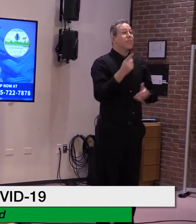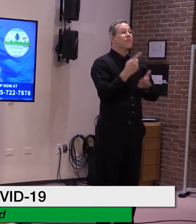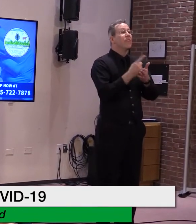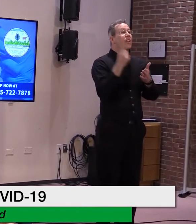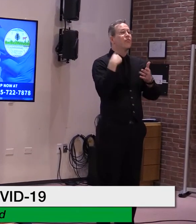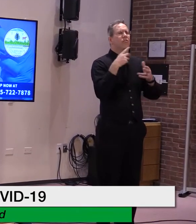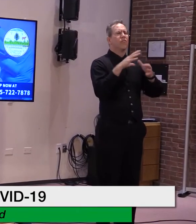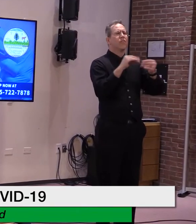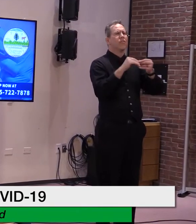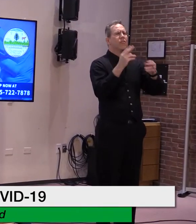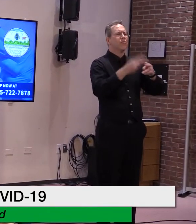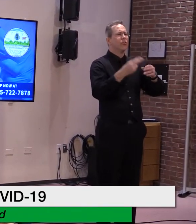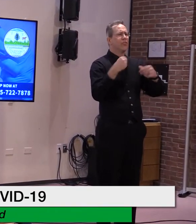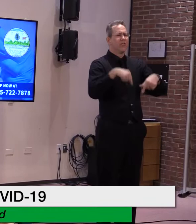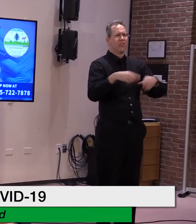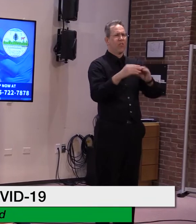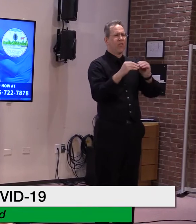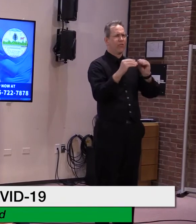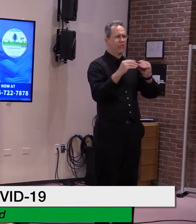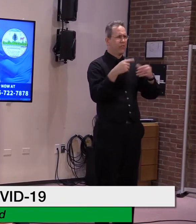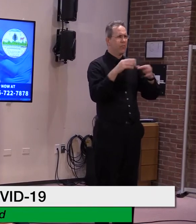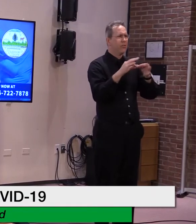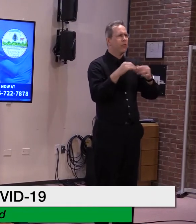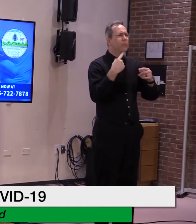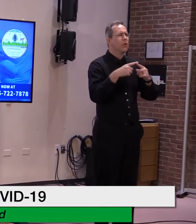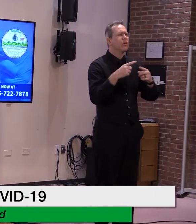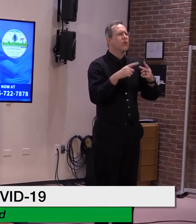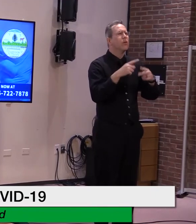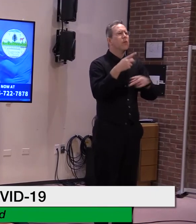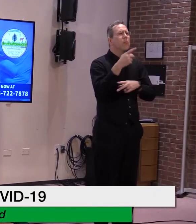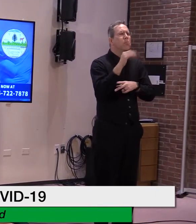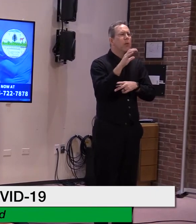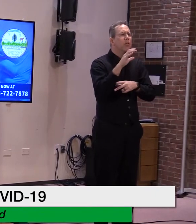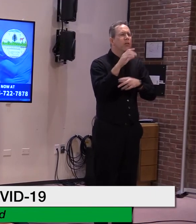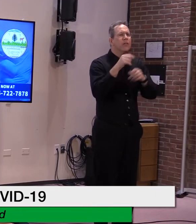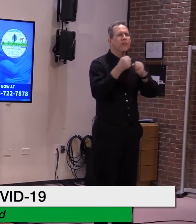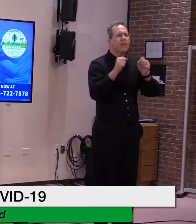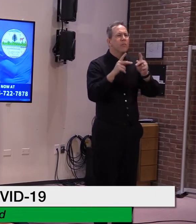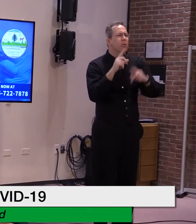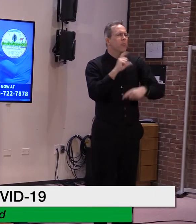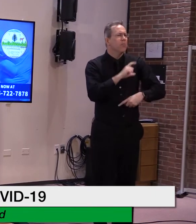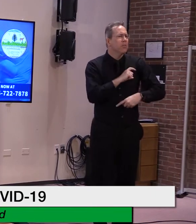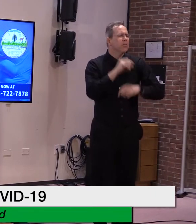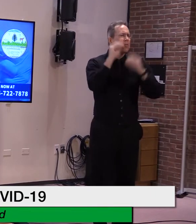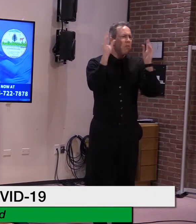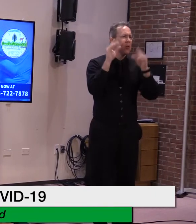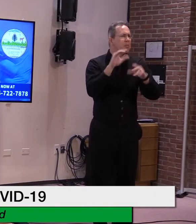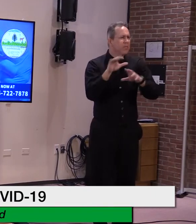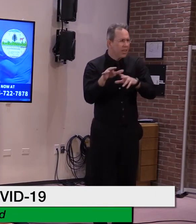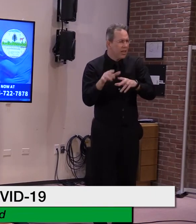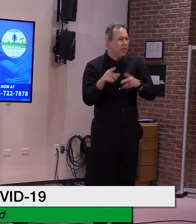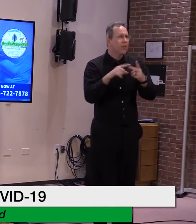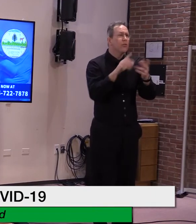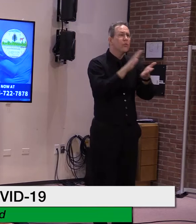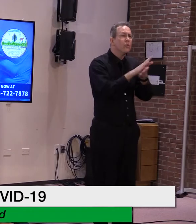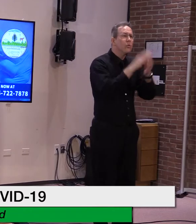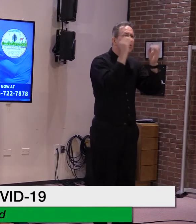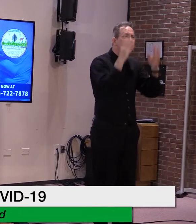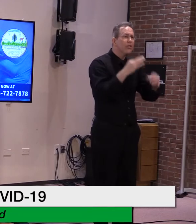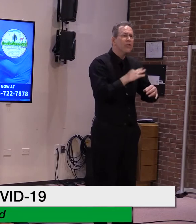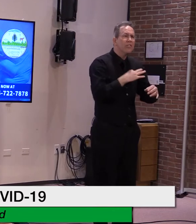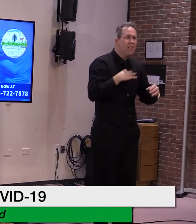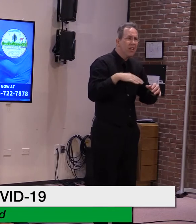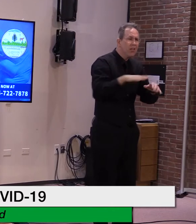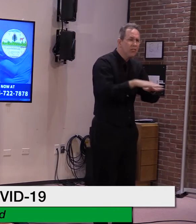public safety, the education community, those 55 and older with high risk conditions. As a result of these